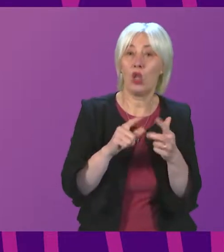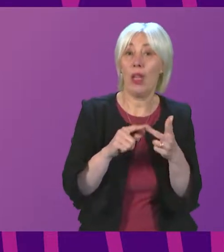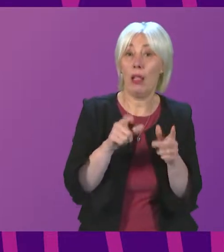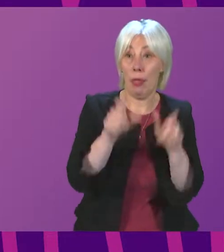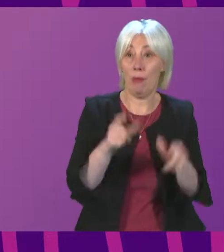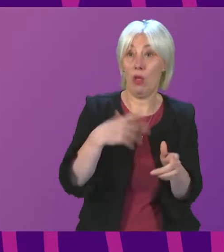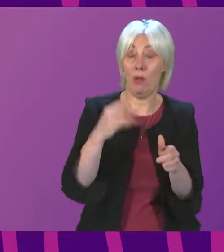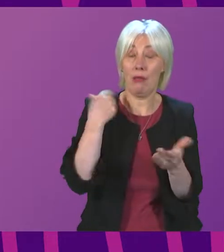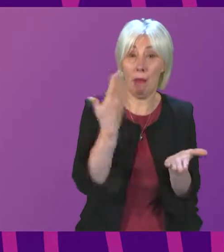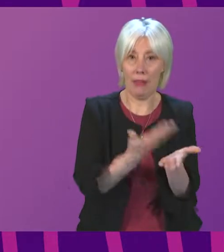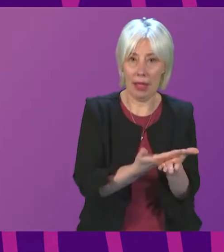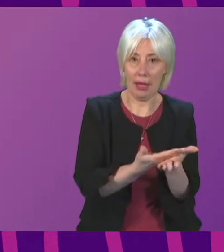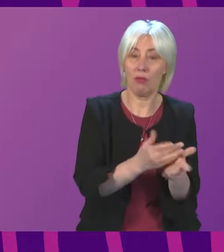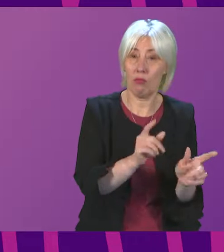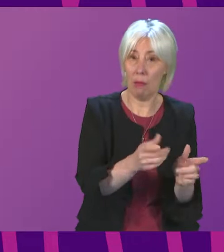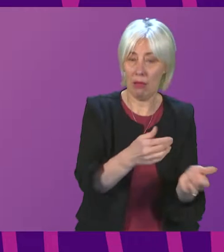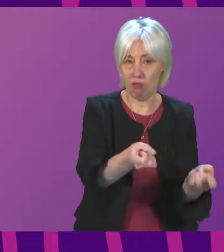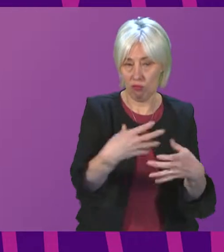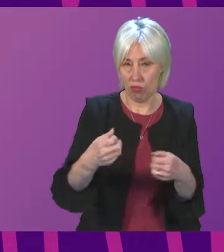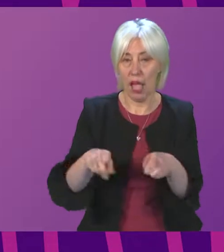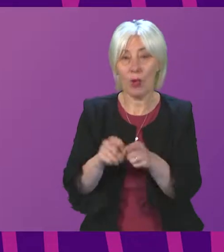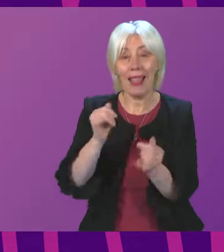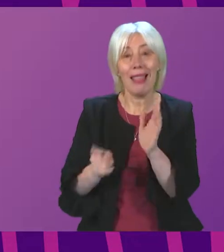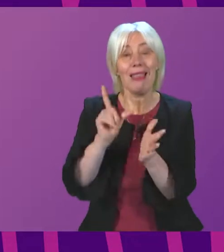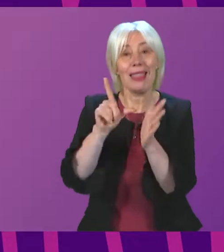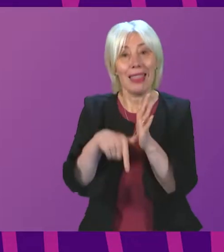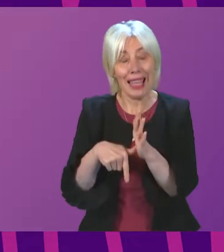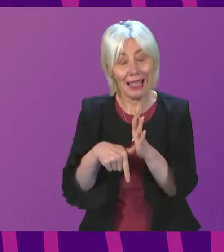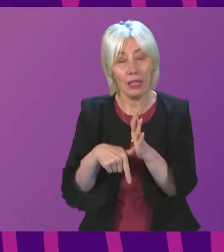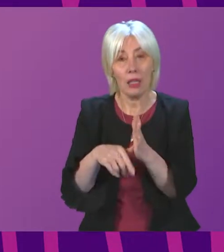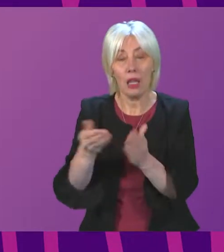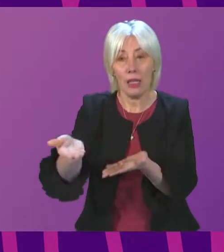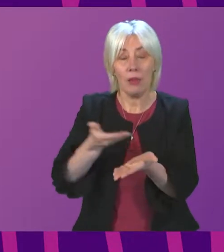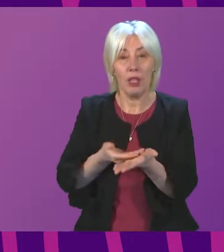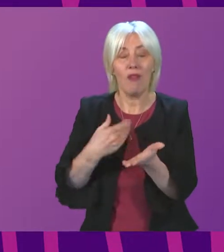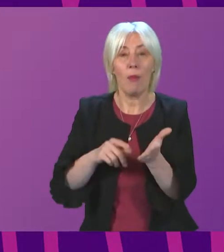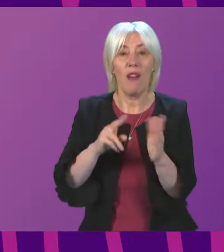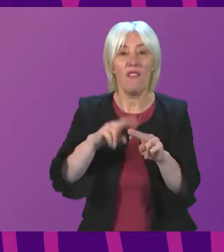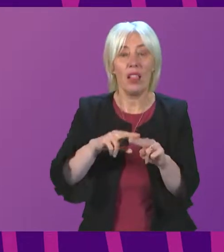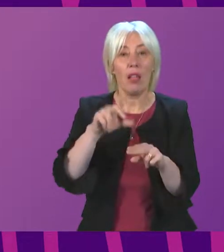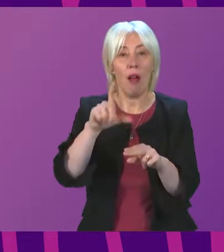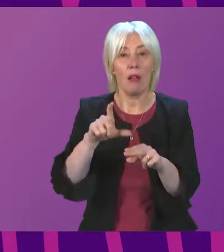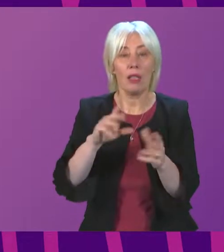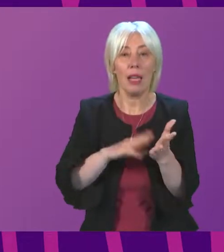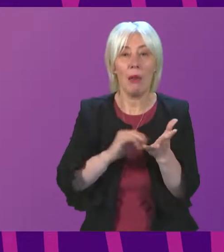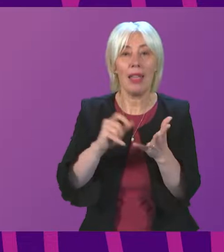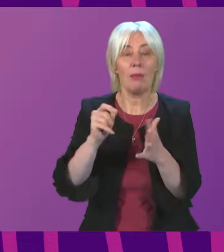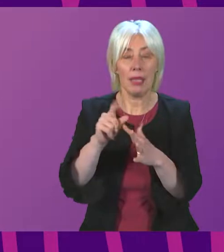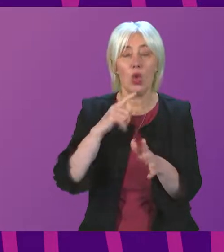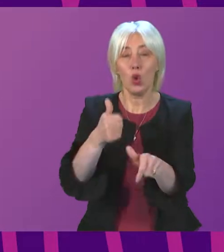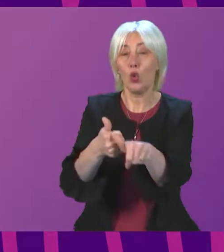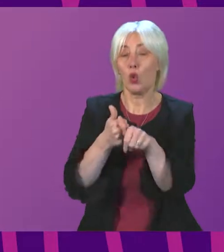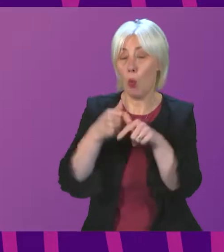also received a late submission which colleagues will have from Findlay Carson, MSP, in support of the petition. The